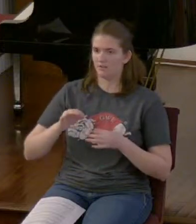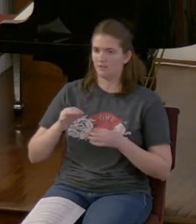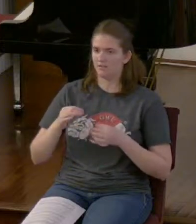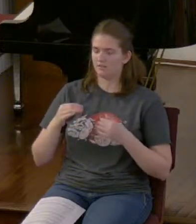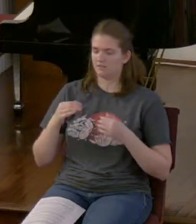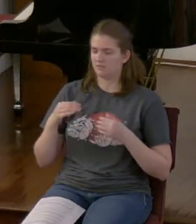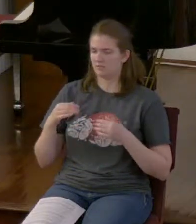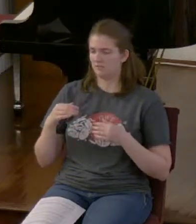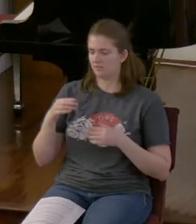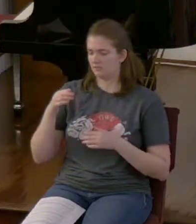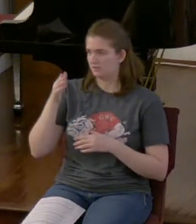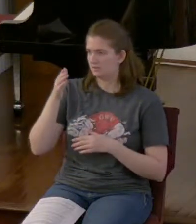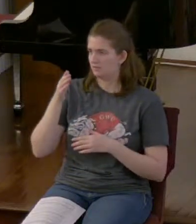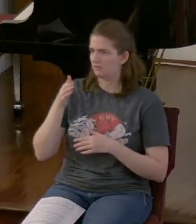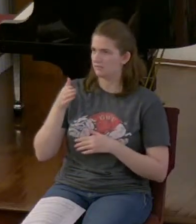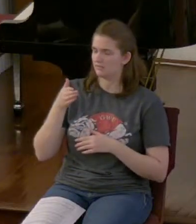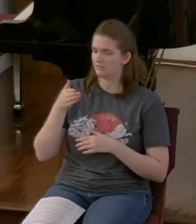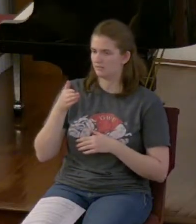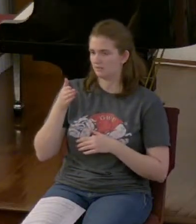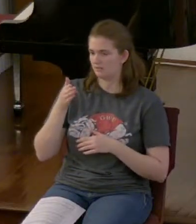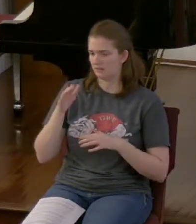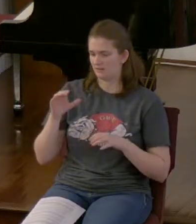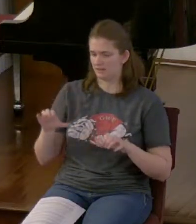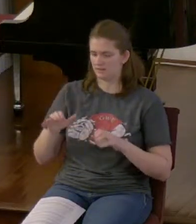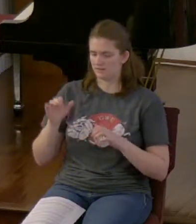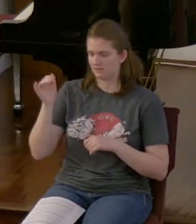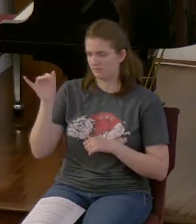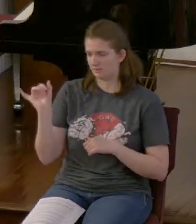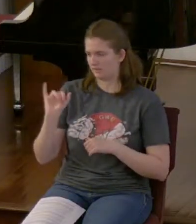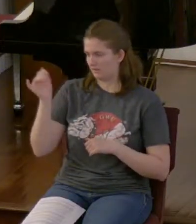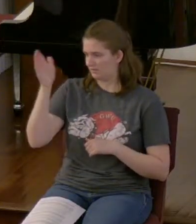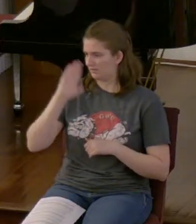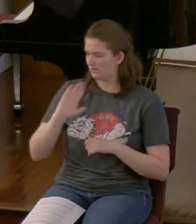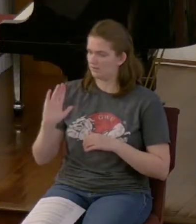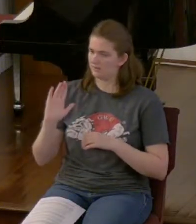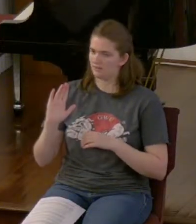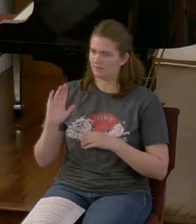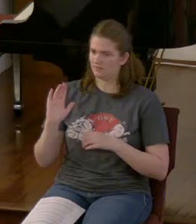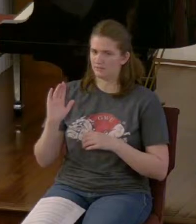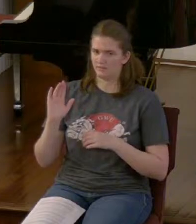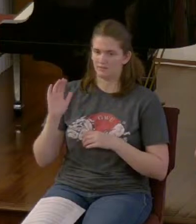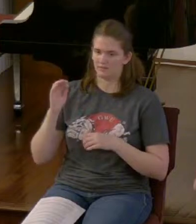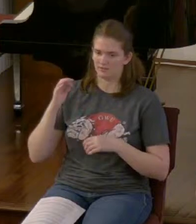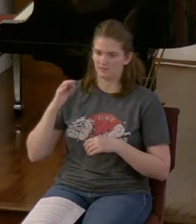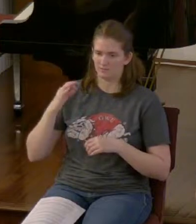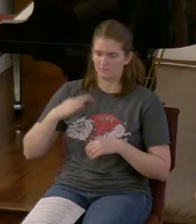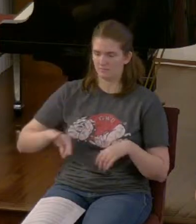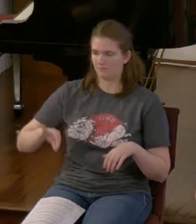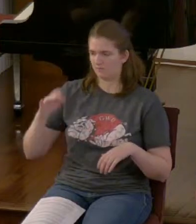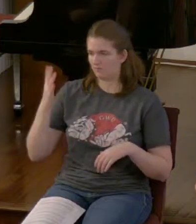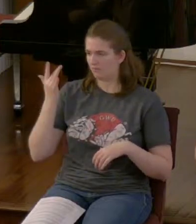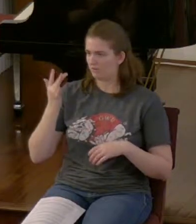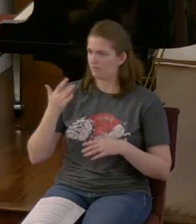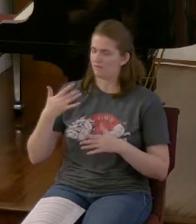profitable for all things since it holds promise for this present life and also for the life to come.